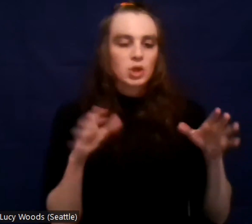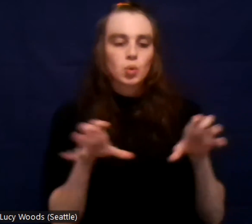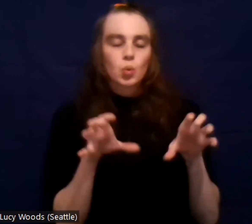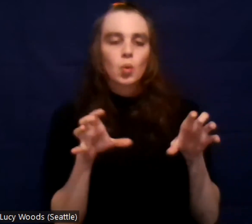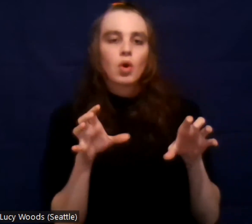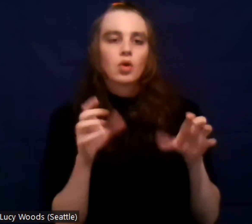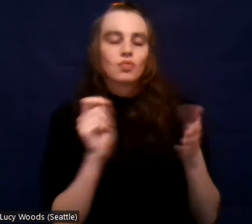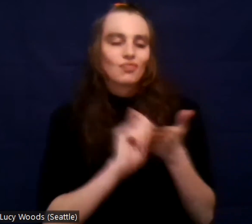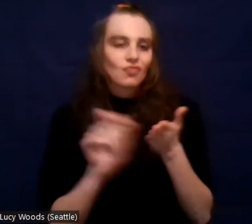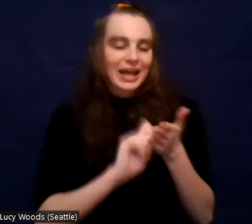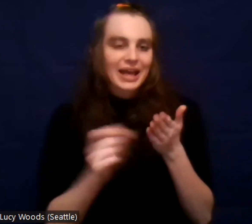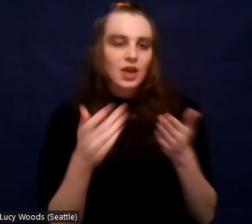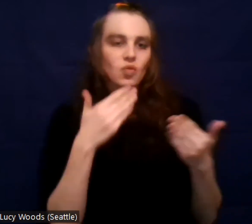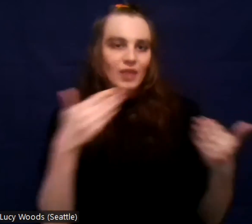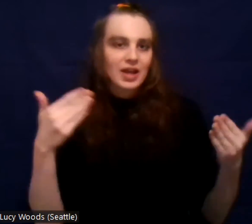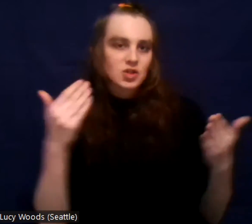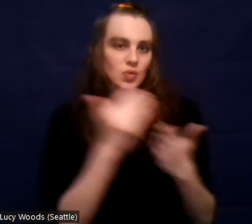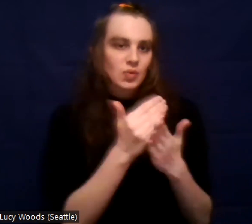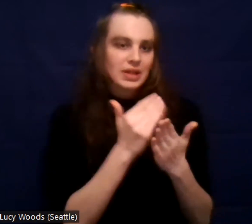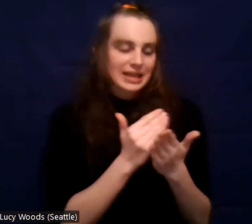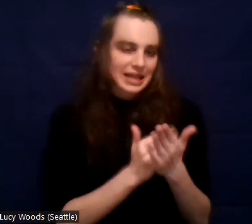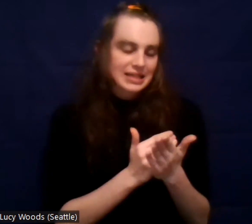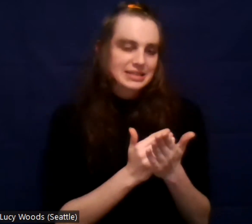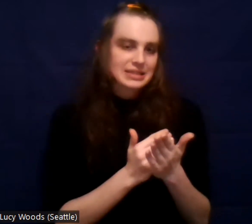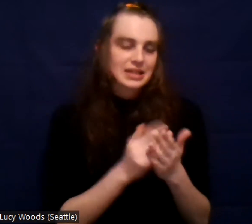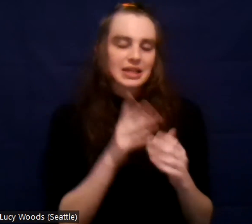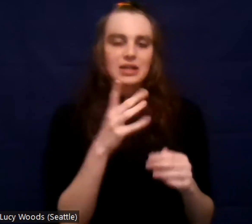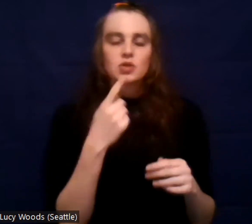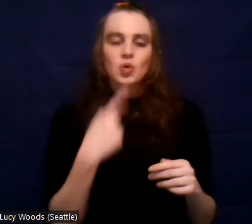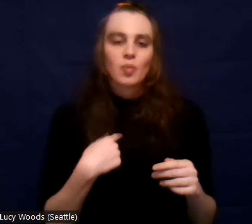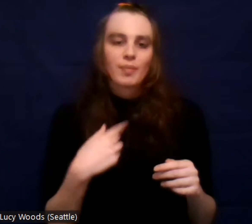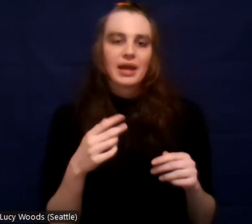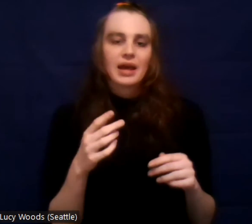he told me I always spoke victimese. Um,